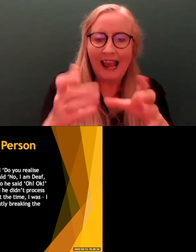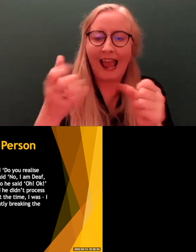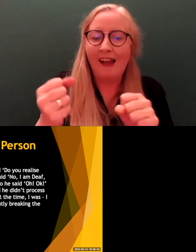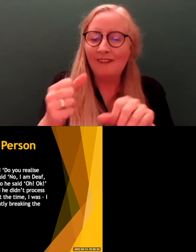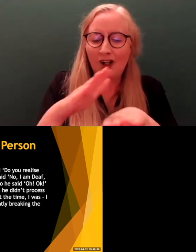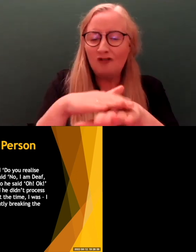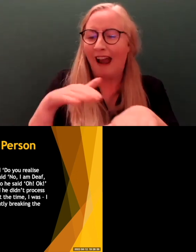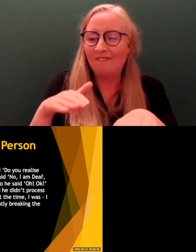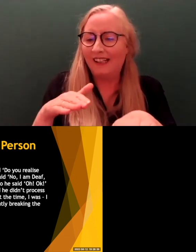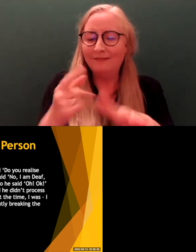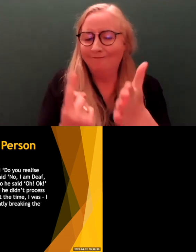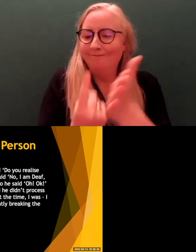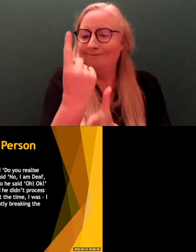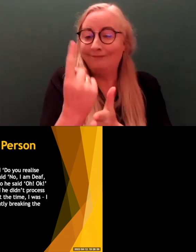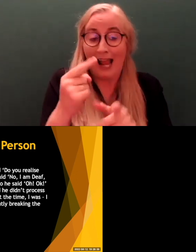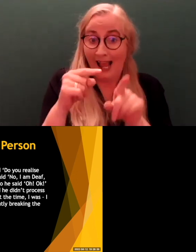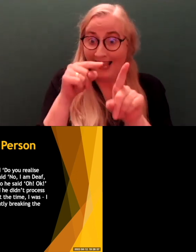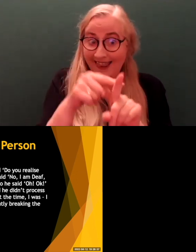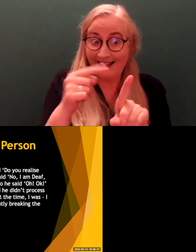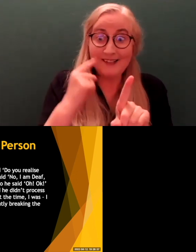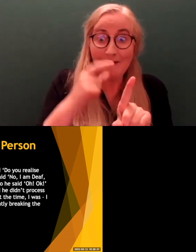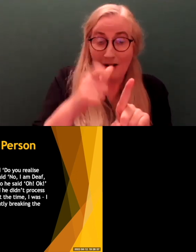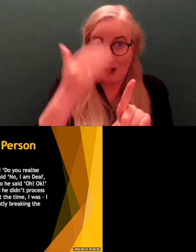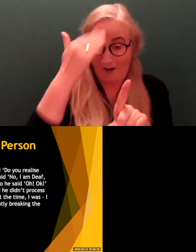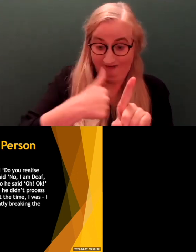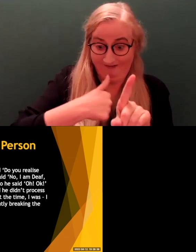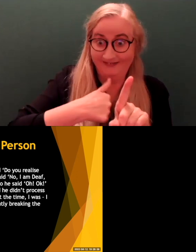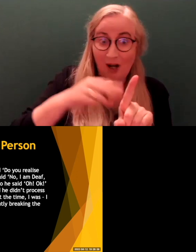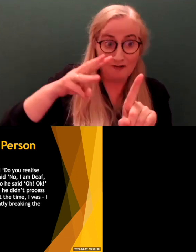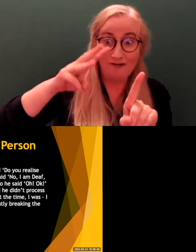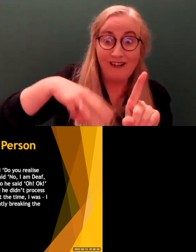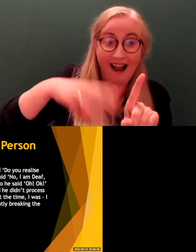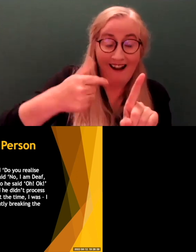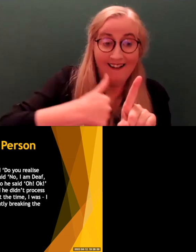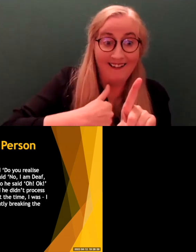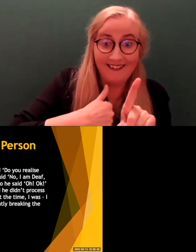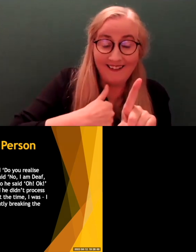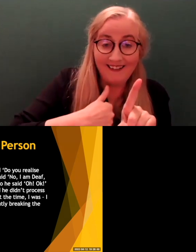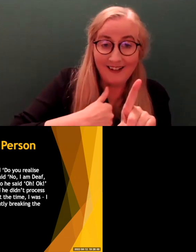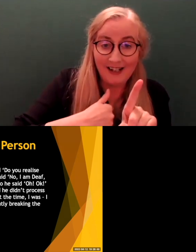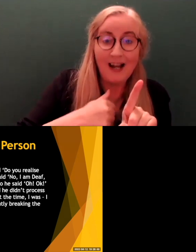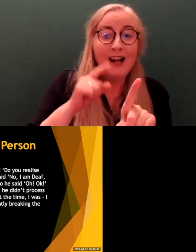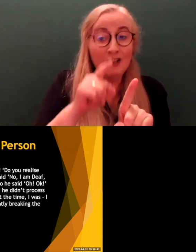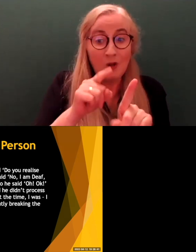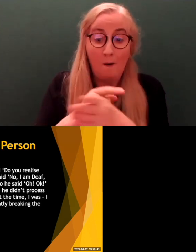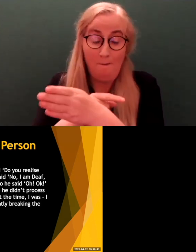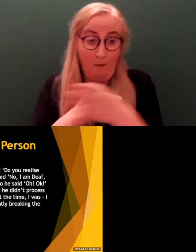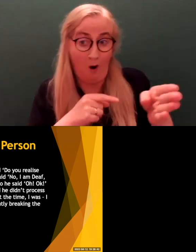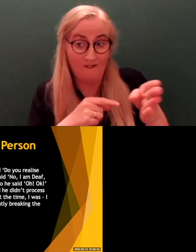and they knew that they had been in the wrong. They knew they were in the wrong. They were pulled over by a guarda and the guarda starts